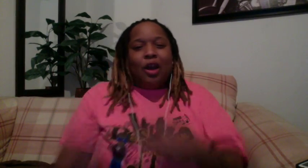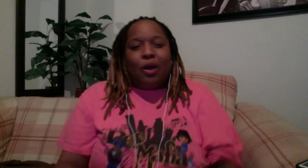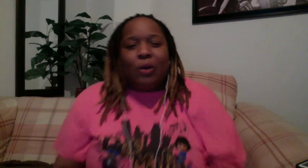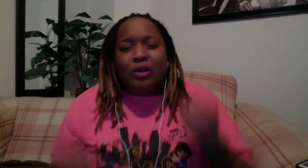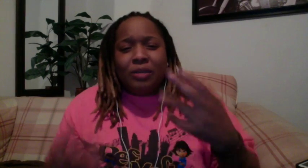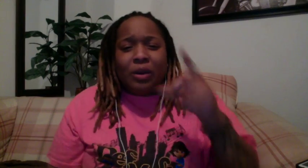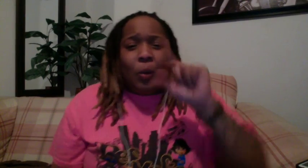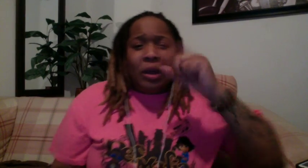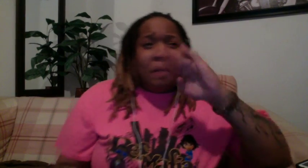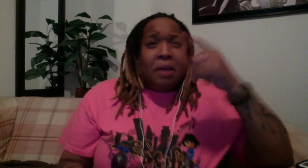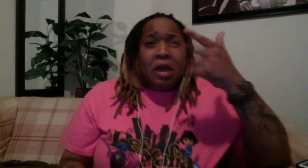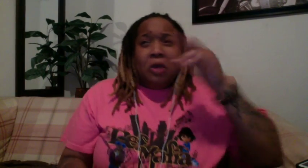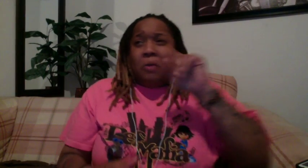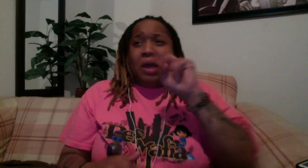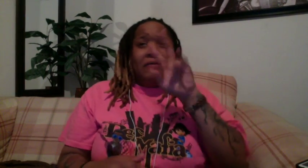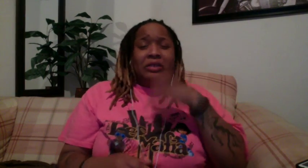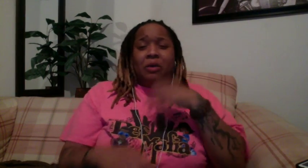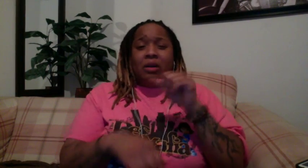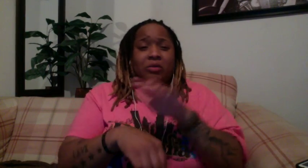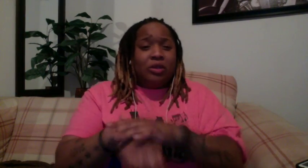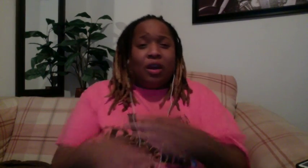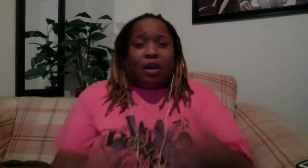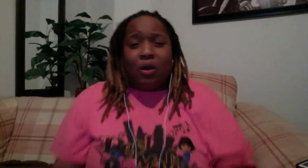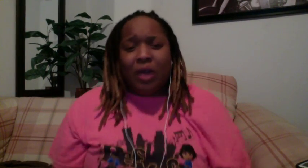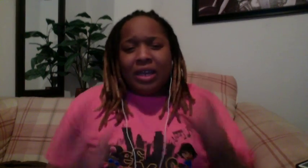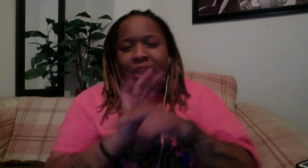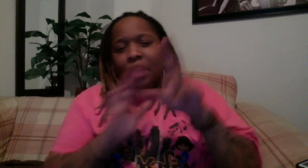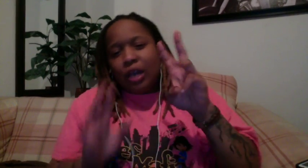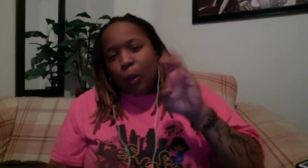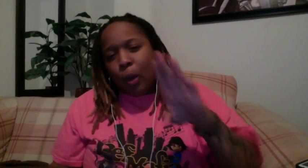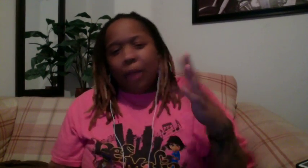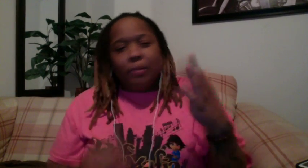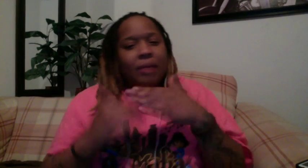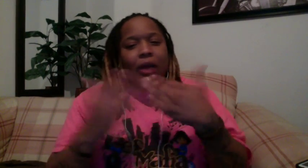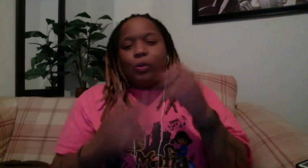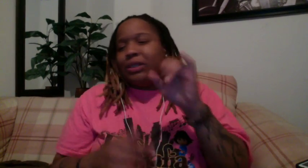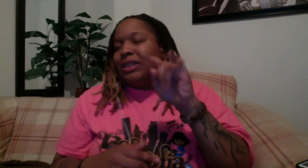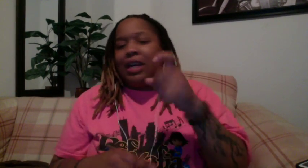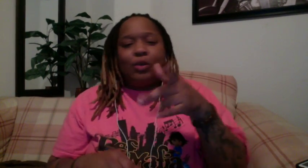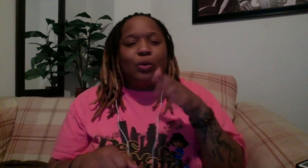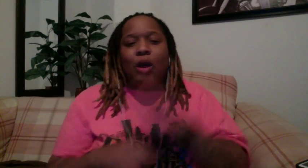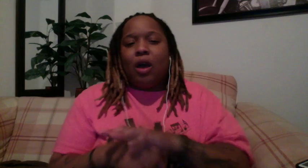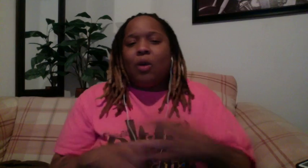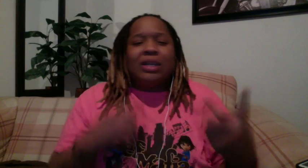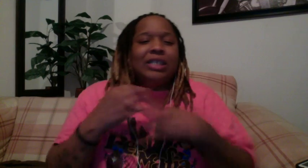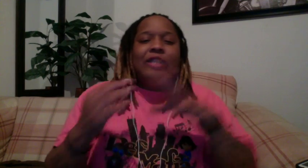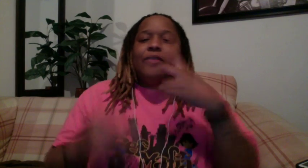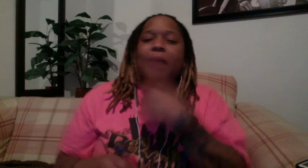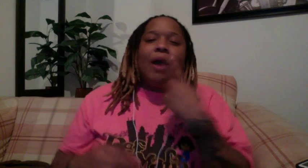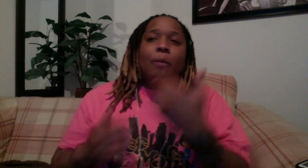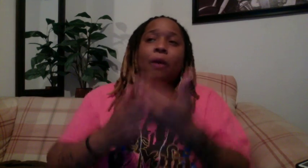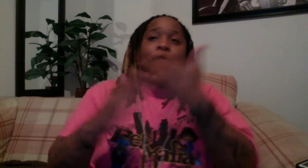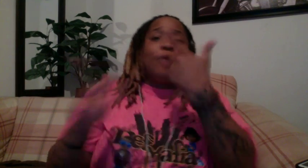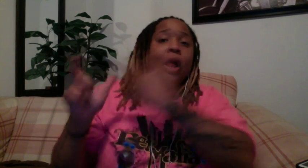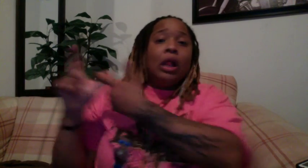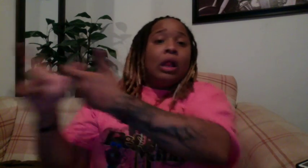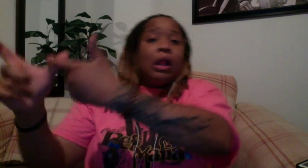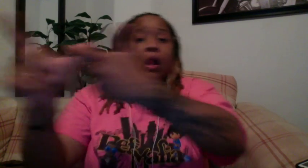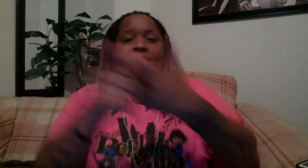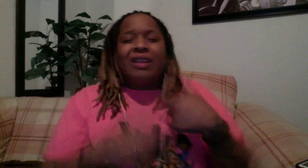clones Too many twenty milligram bites of moan Killed the web, it don't matter what site you own Say it's Malfoy, he's runnin' on I